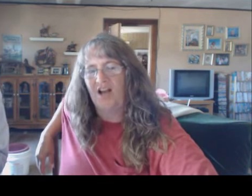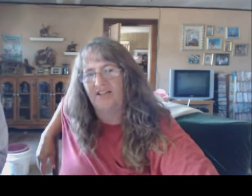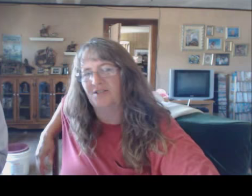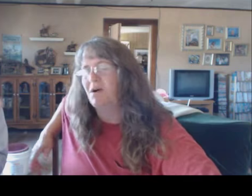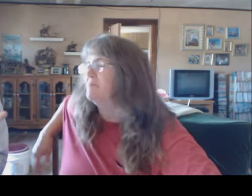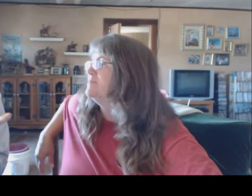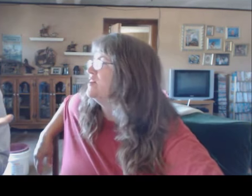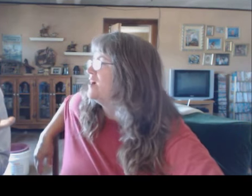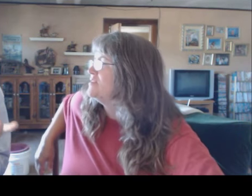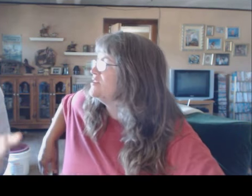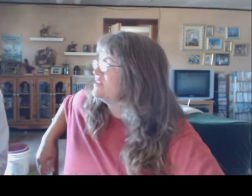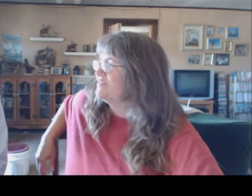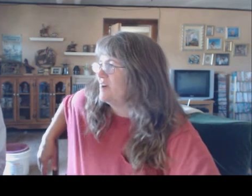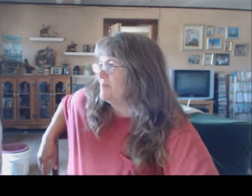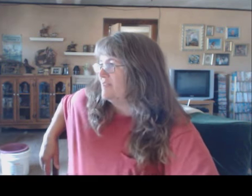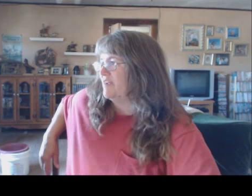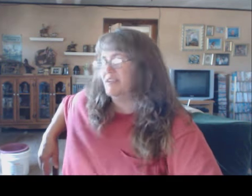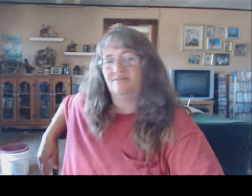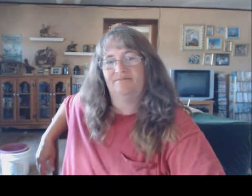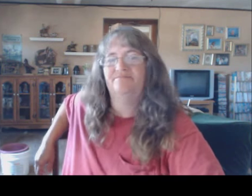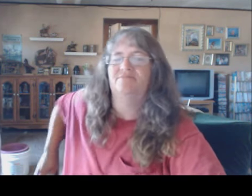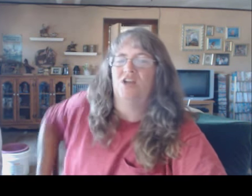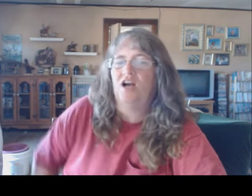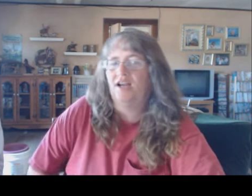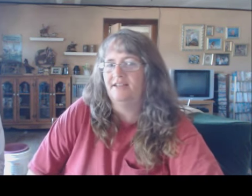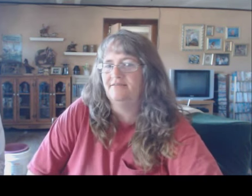Alright. So, Mom's been griping. wants to fire. Right? Yup. Alright.